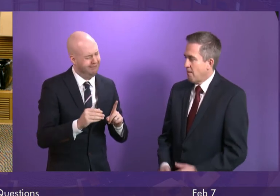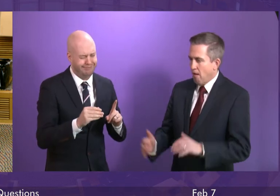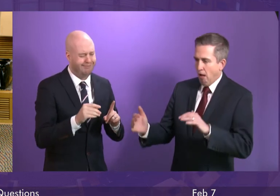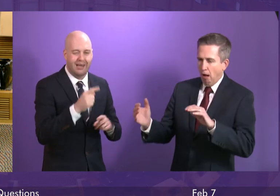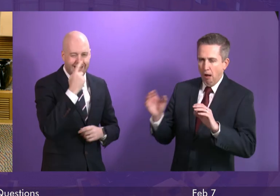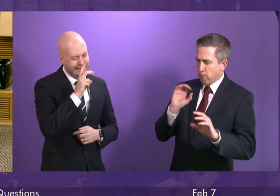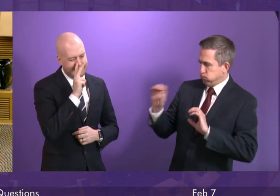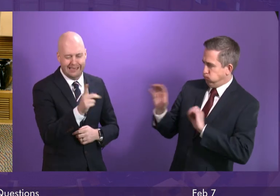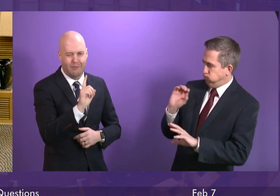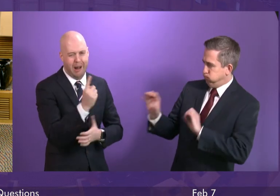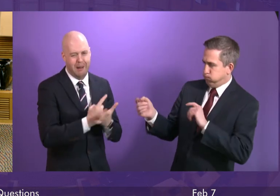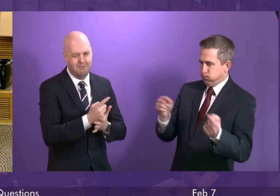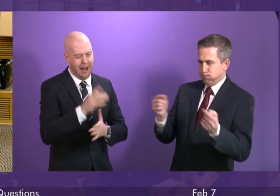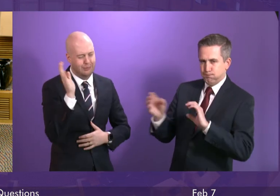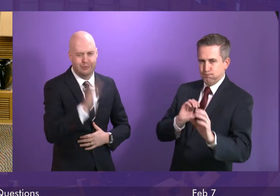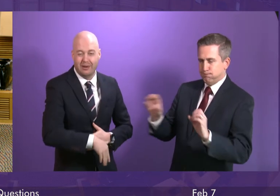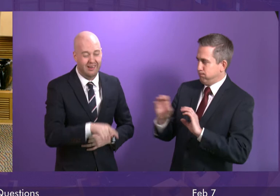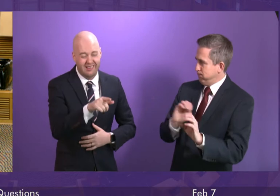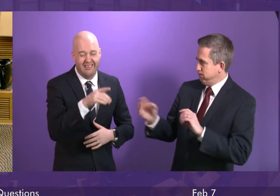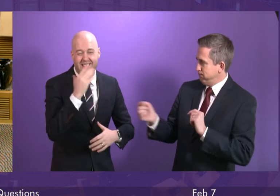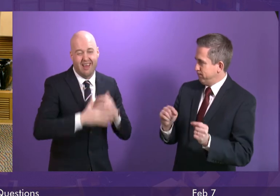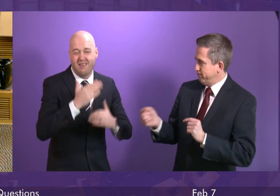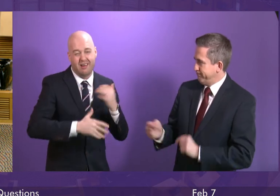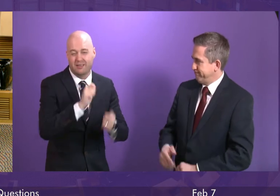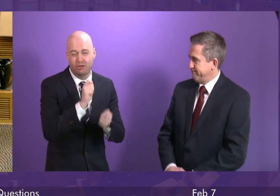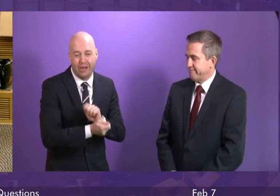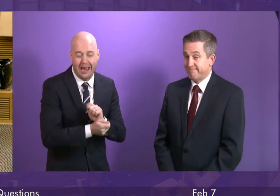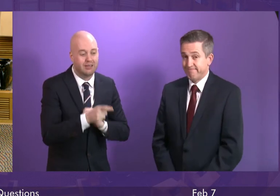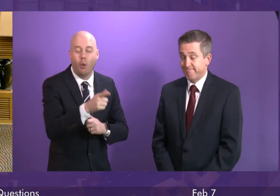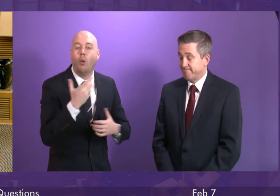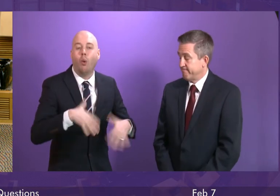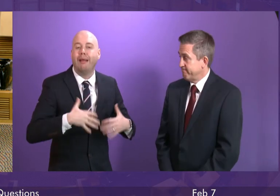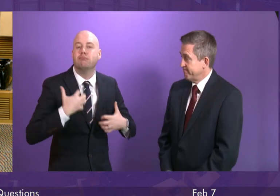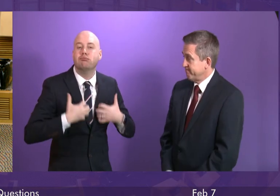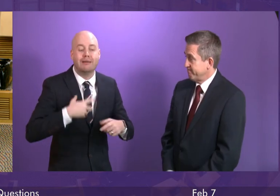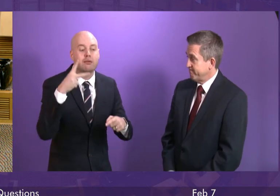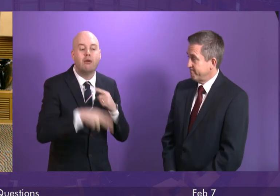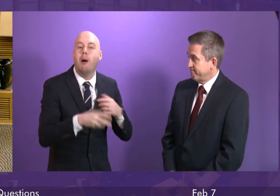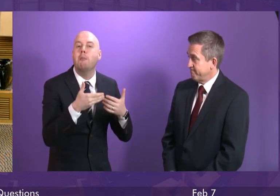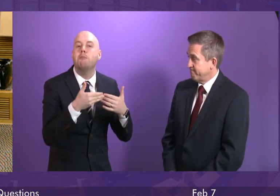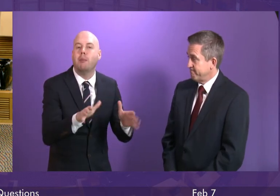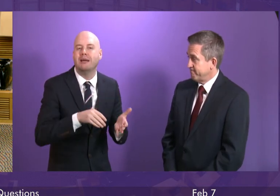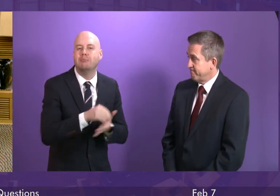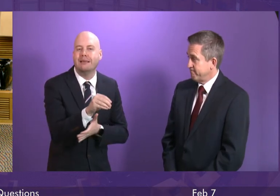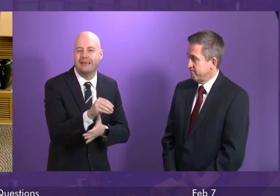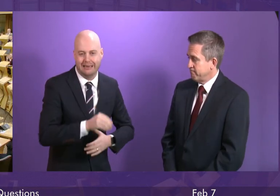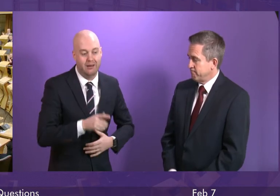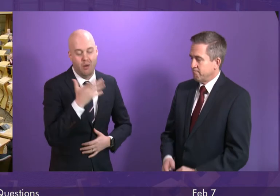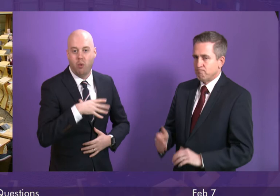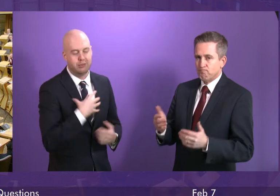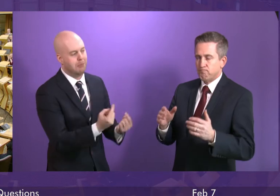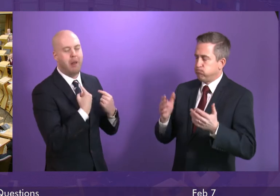Tories are about. Their spots have never changed. They want to cut public spending and they'll take the hypocritical way of doing it.